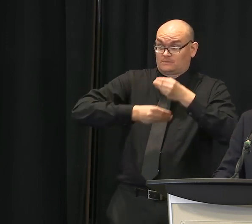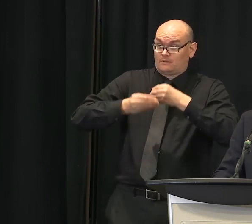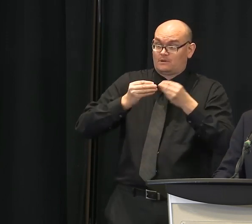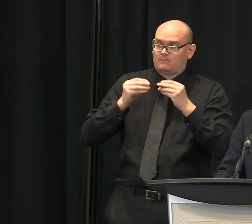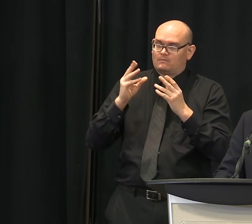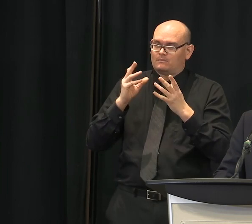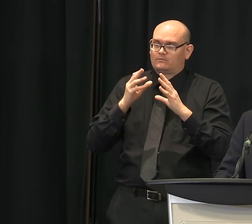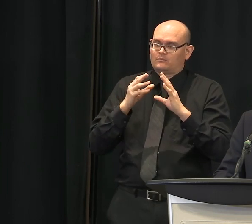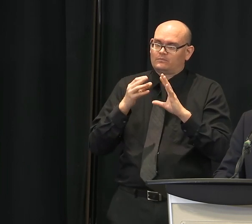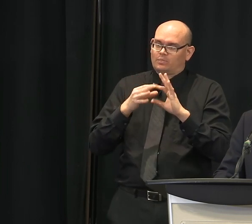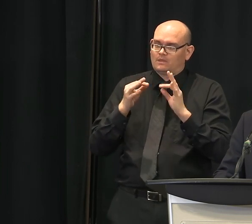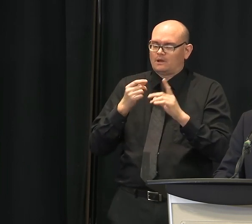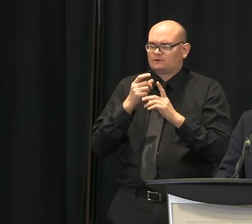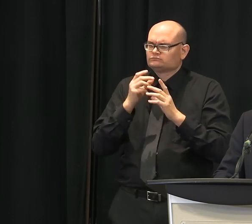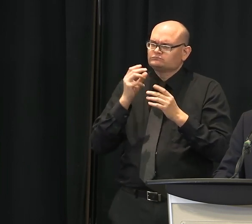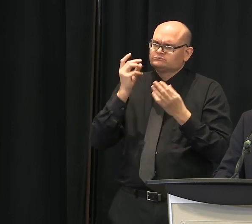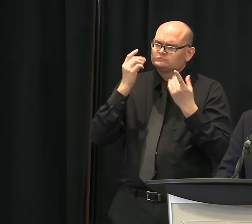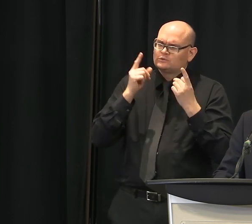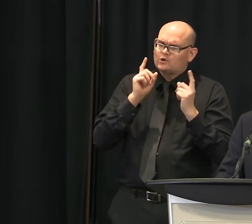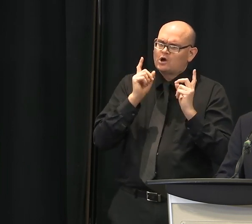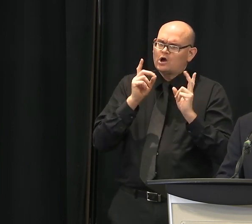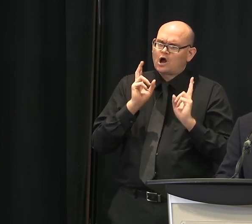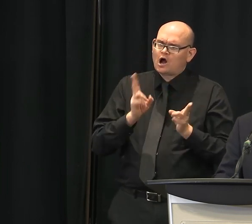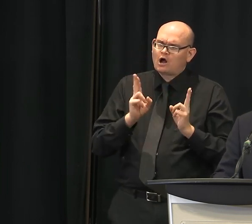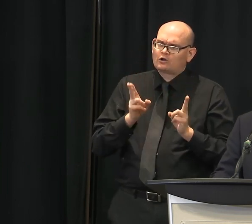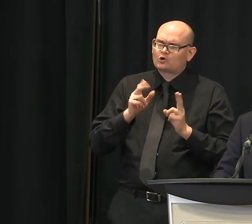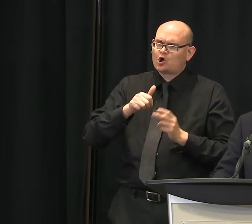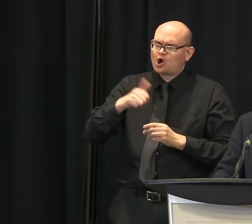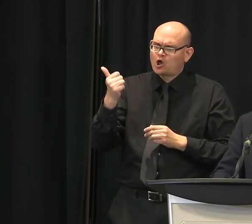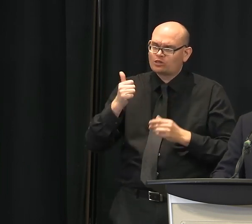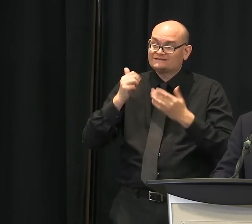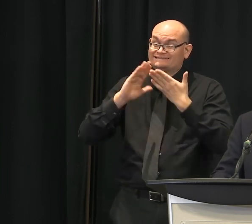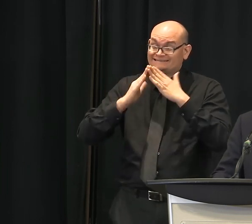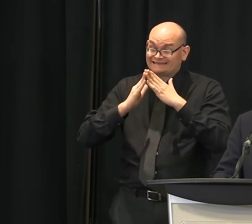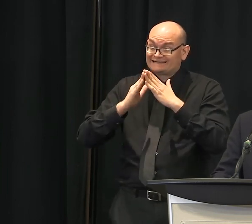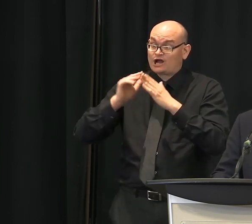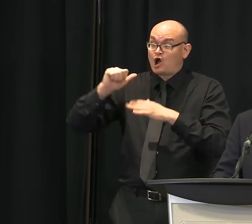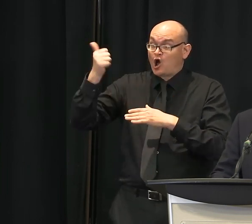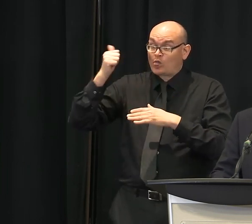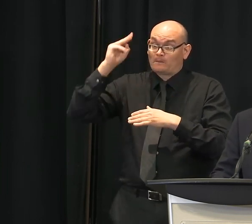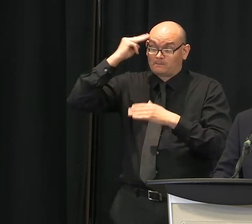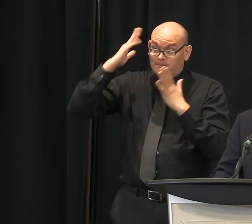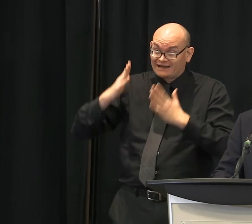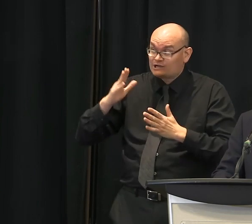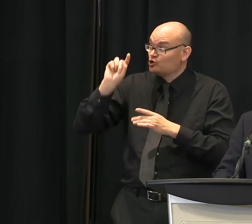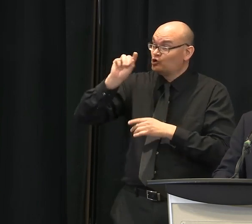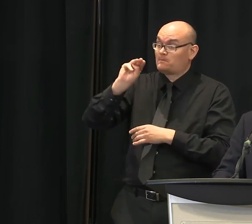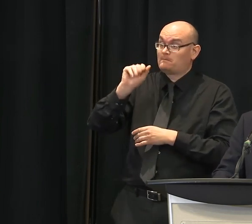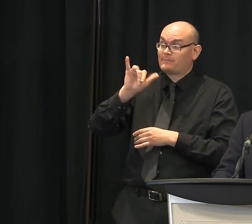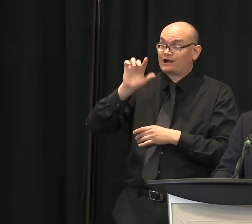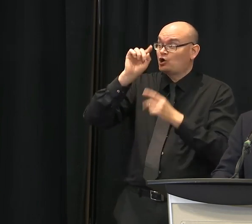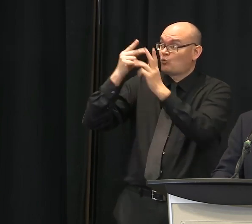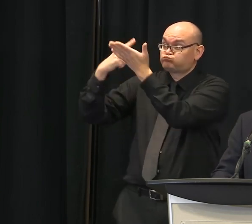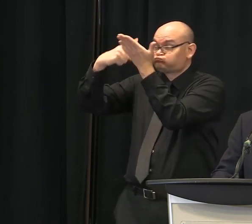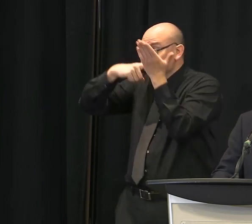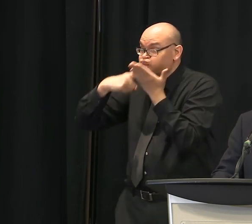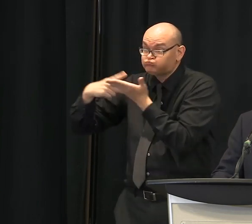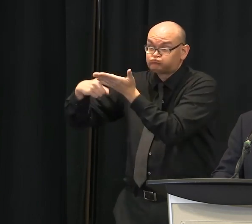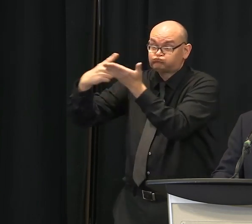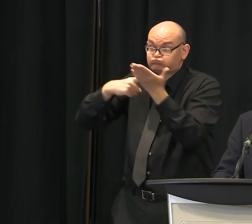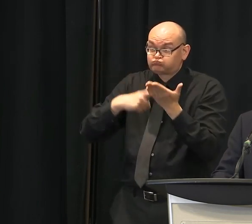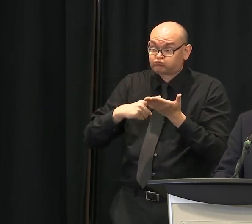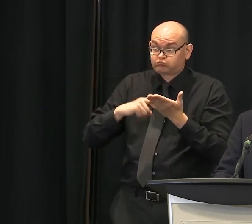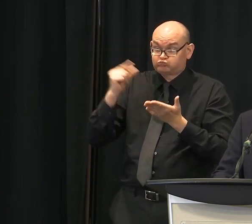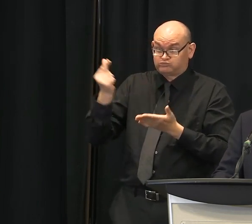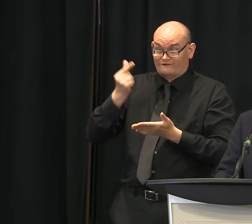talking to other mayors of other cities, and I'm pleased to tell you that we're in, the city of Greenville's in good shape. We're mainly focused on